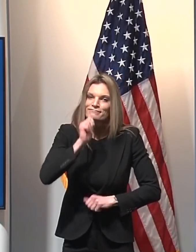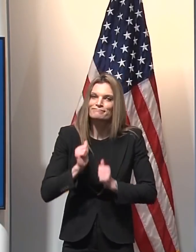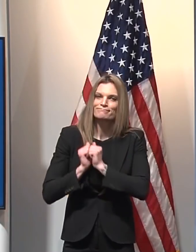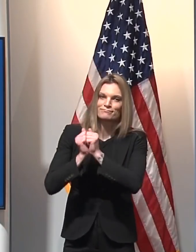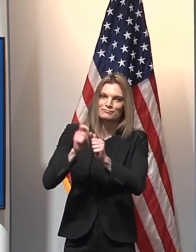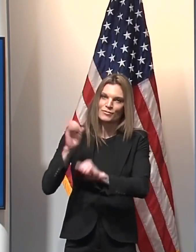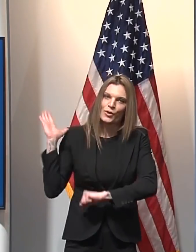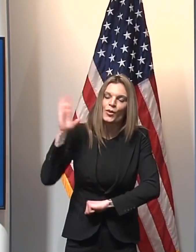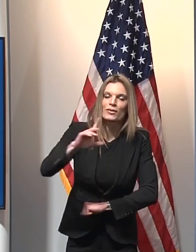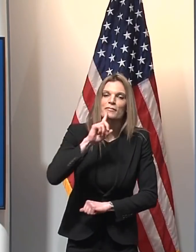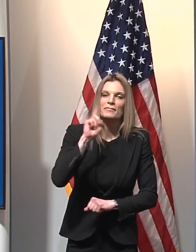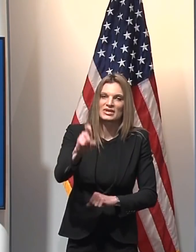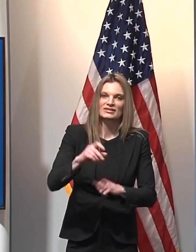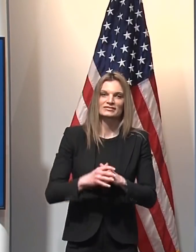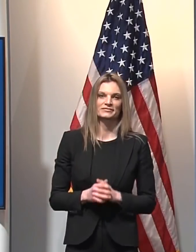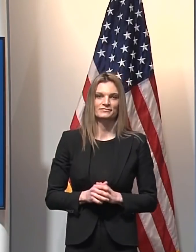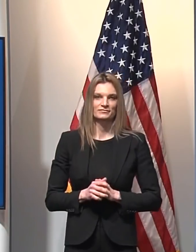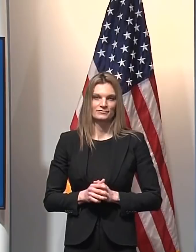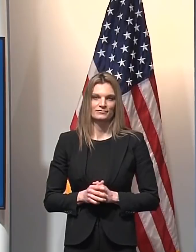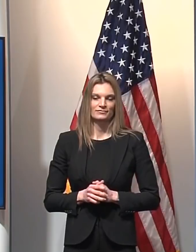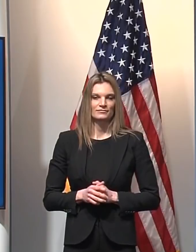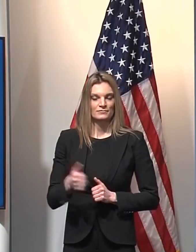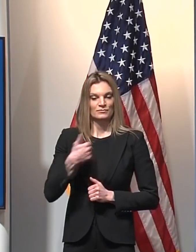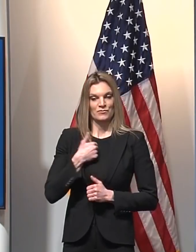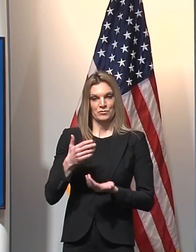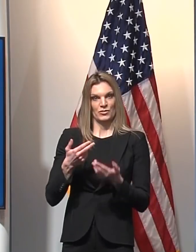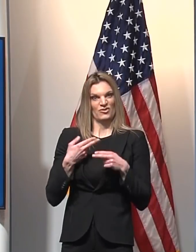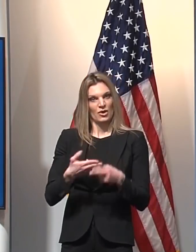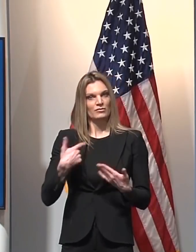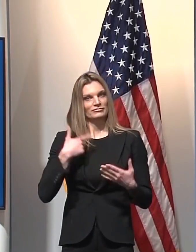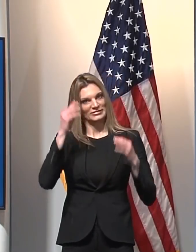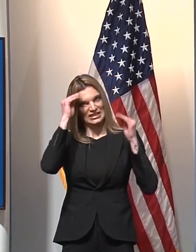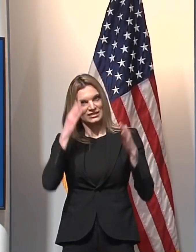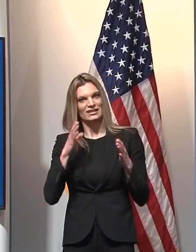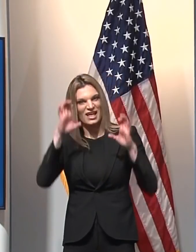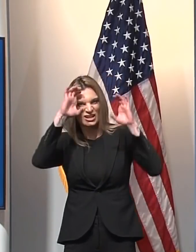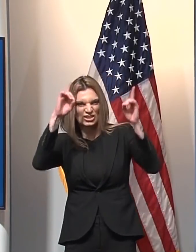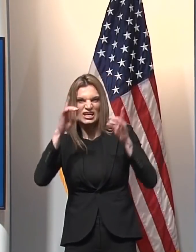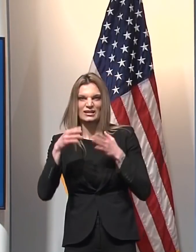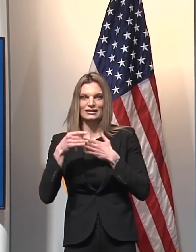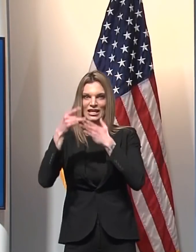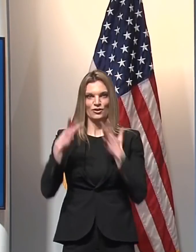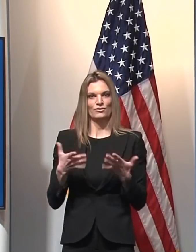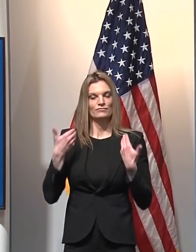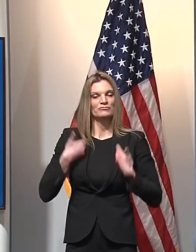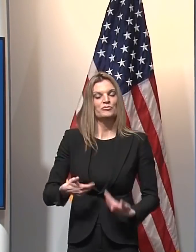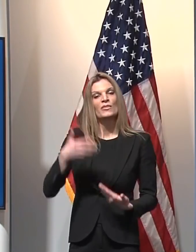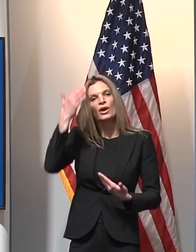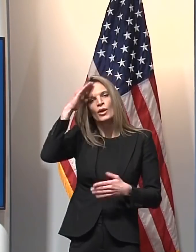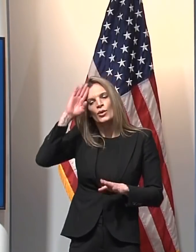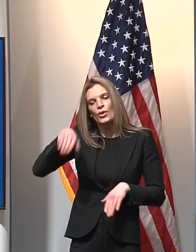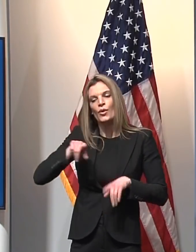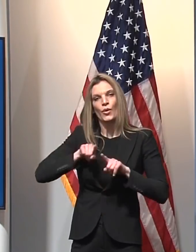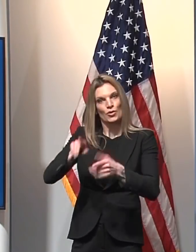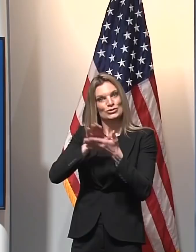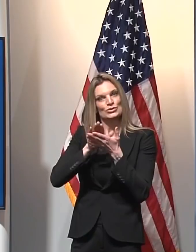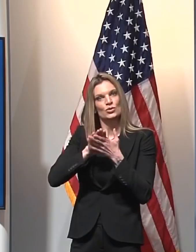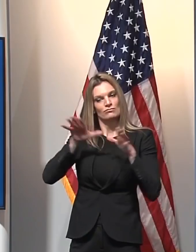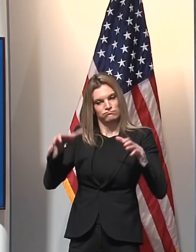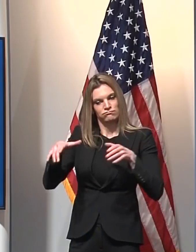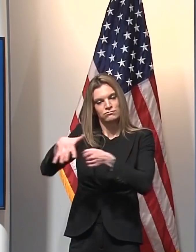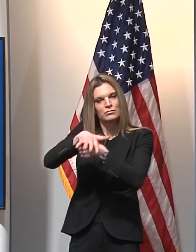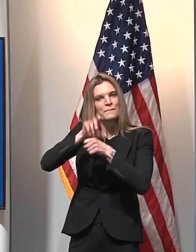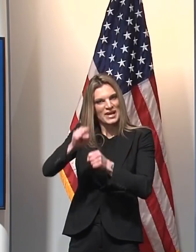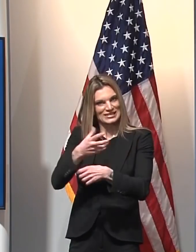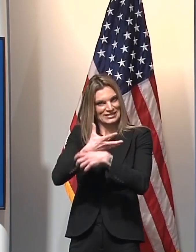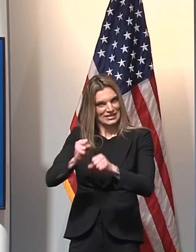As an educational leader, I know a physically safe learning environment is only one piece. COVID-19 has had a